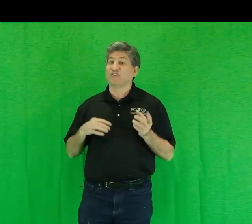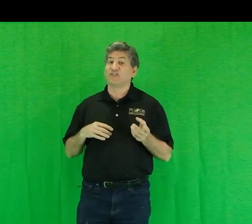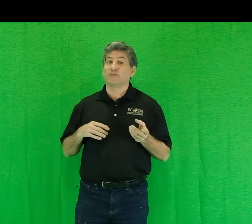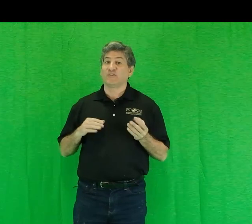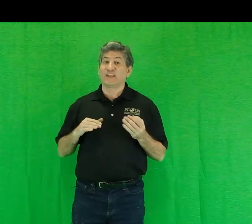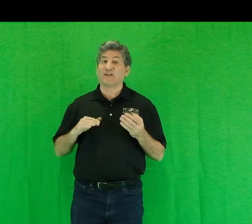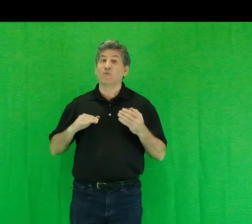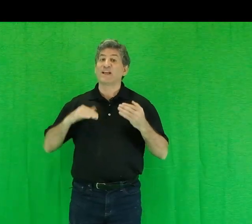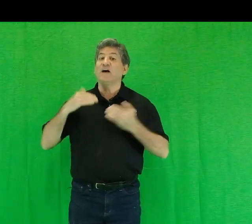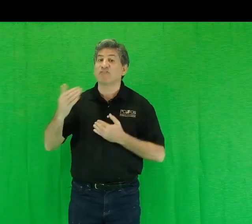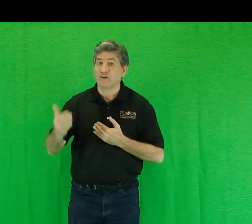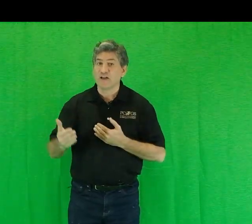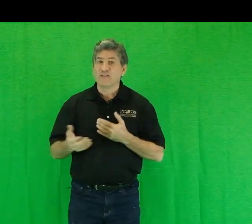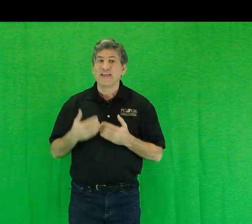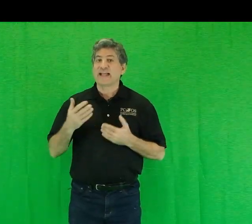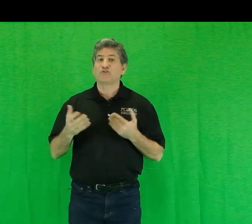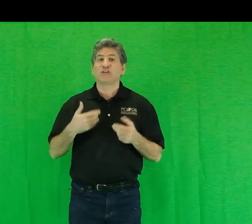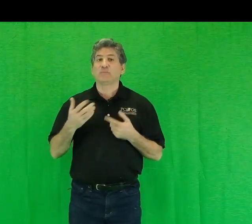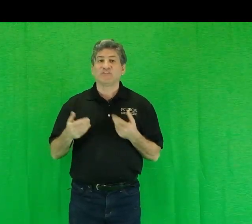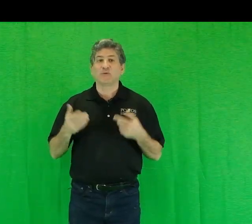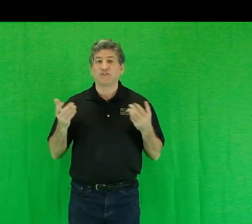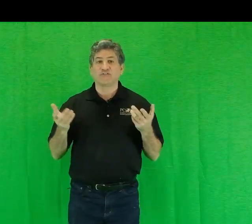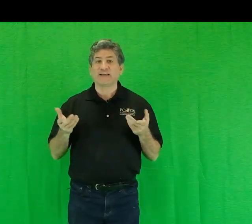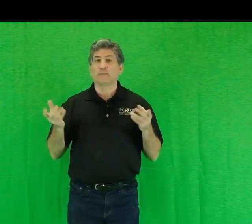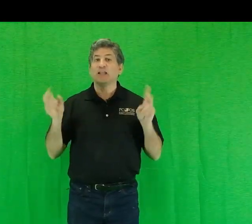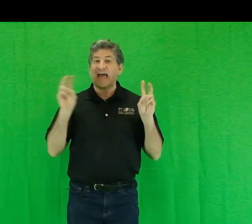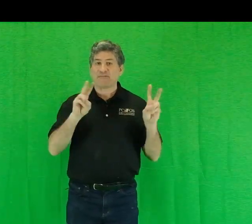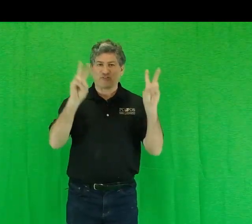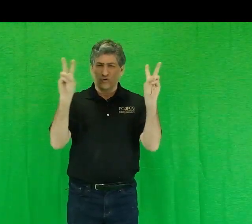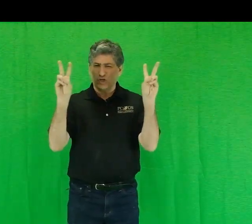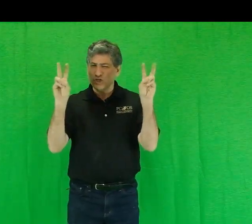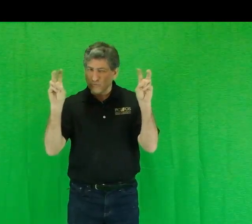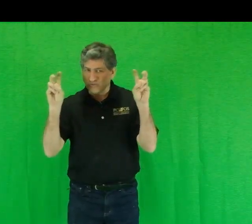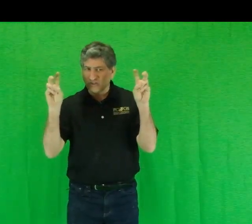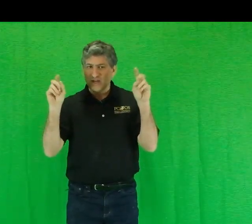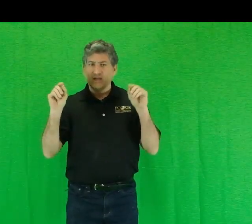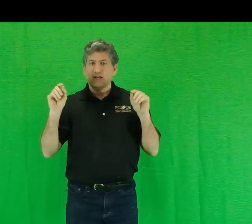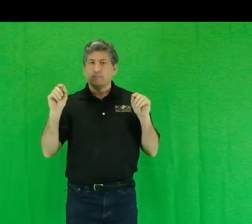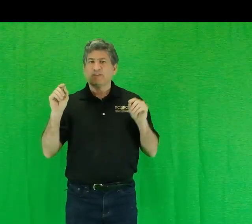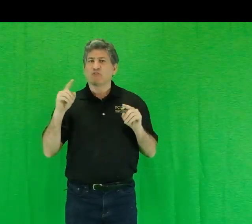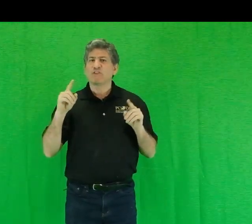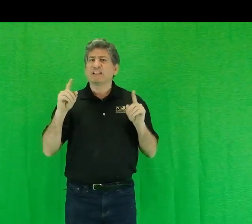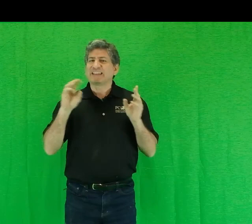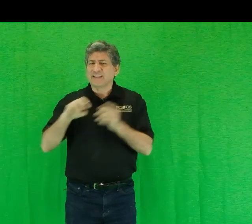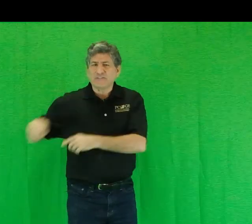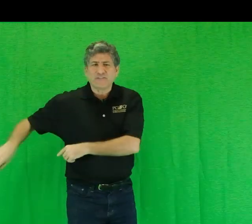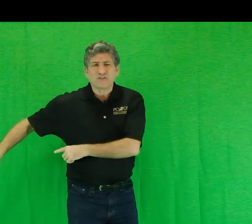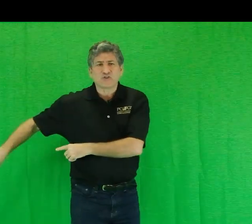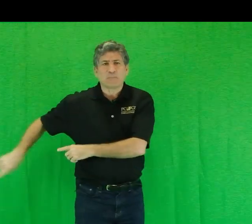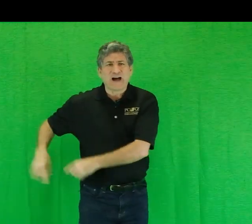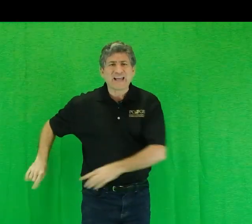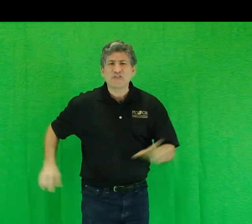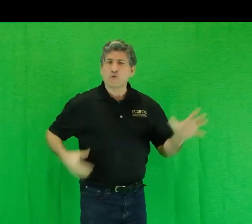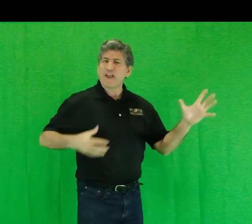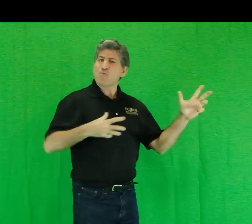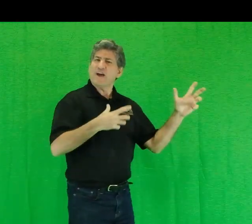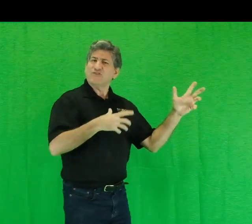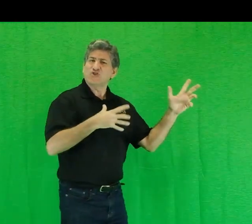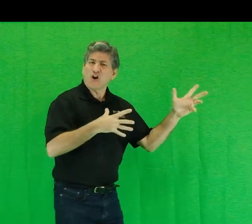systems that can recover the energy and materials available after use. But to the little fish behind the great white shark,